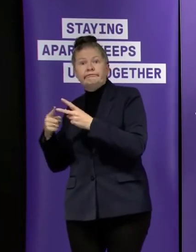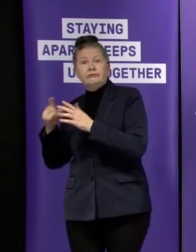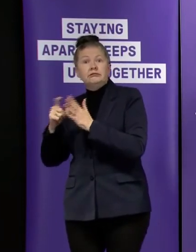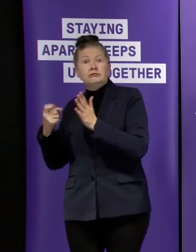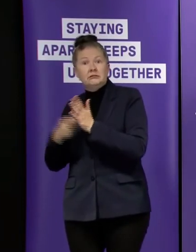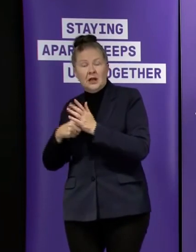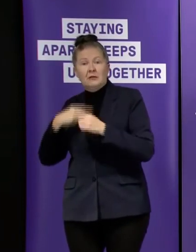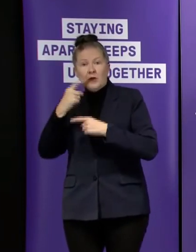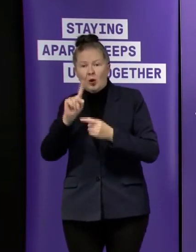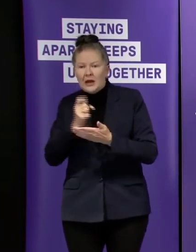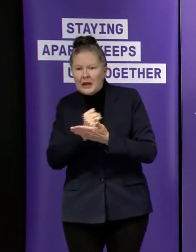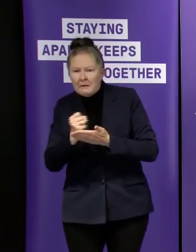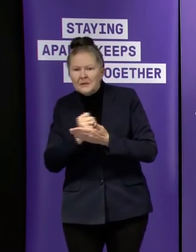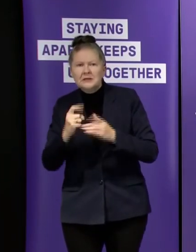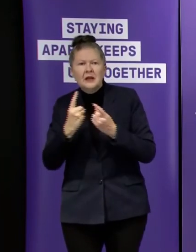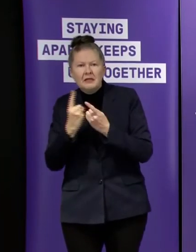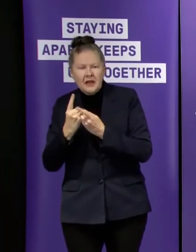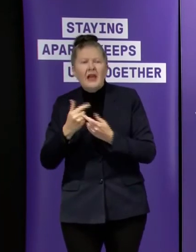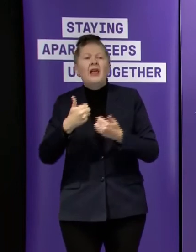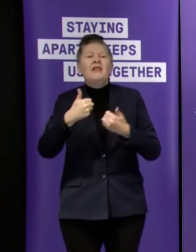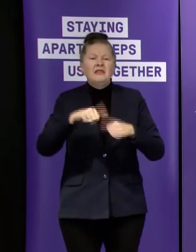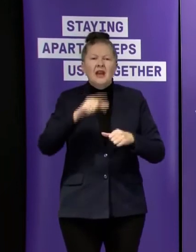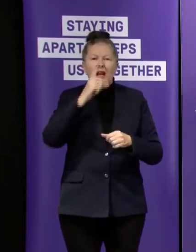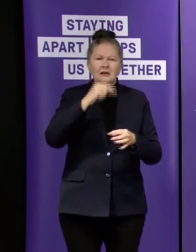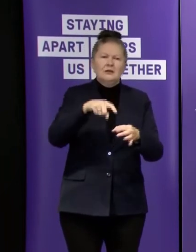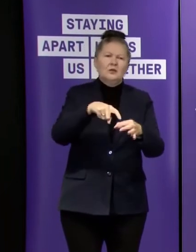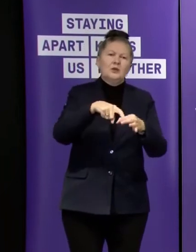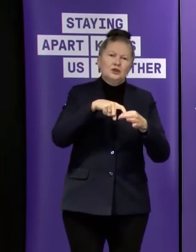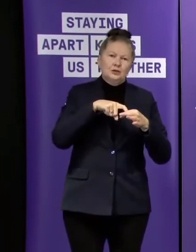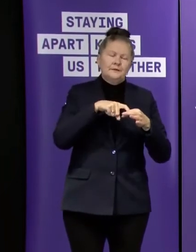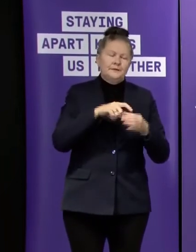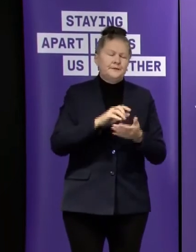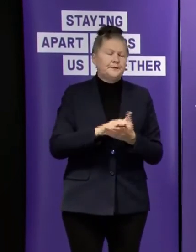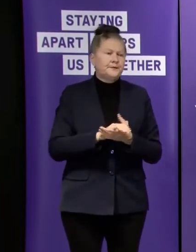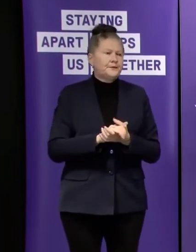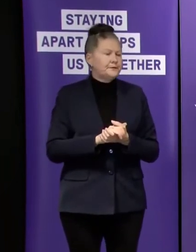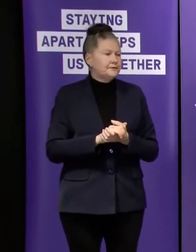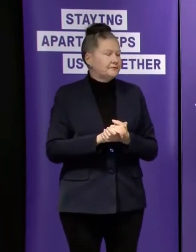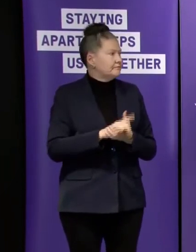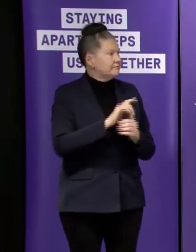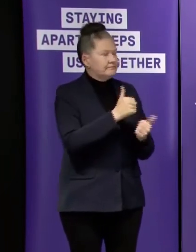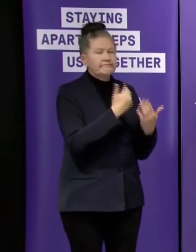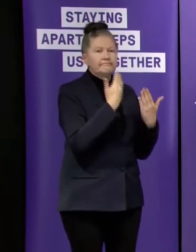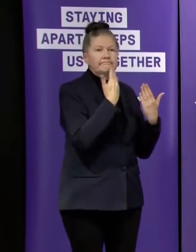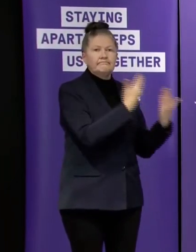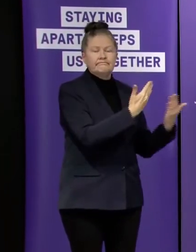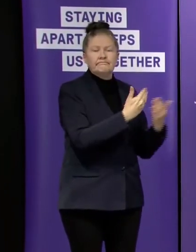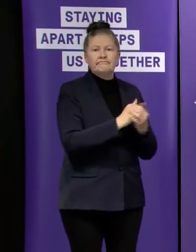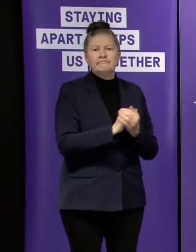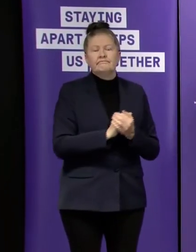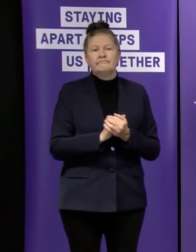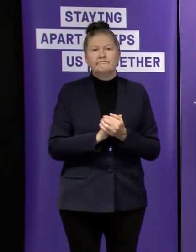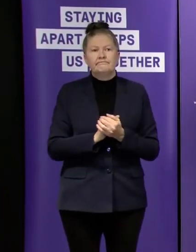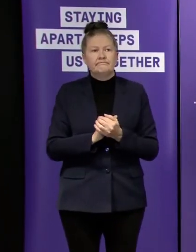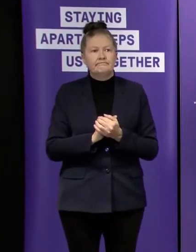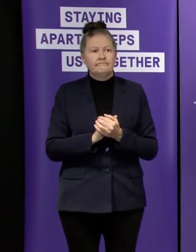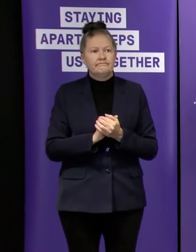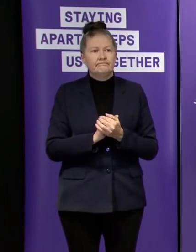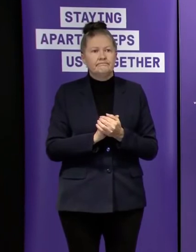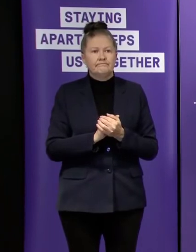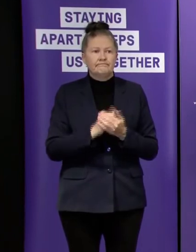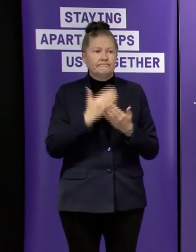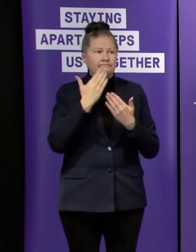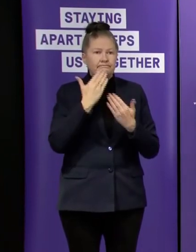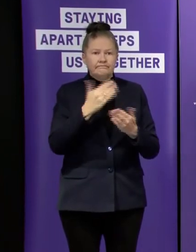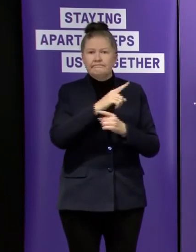you have thanks very much premier and uh thanks all for